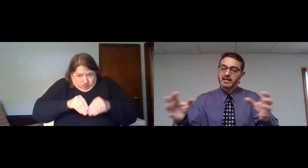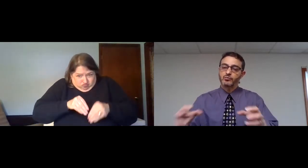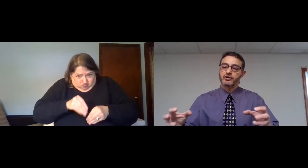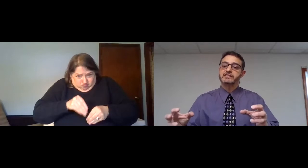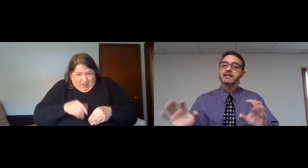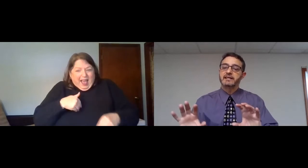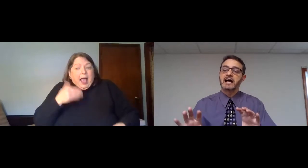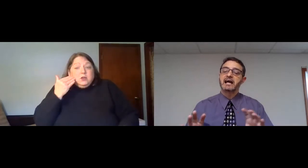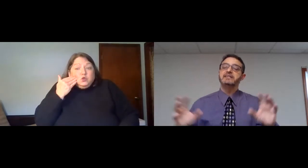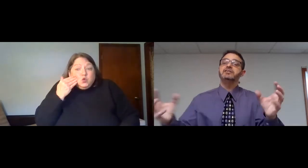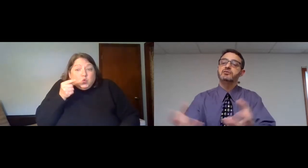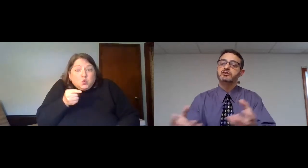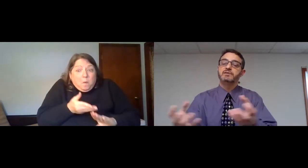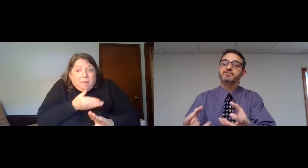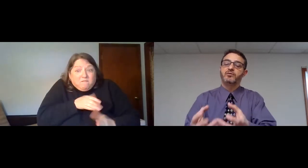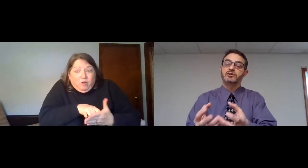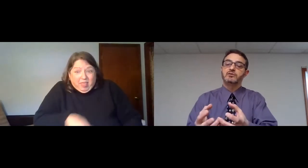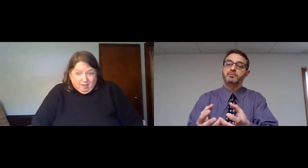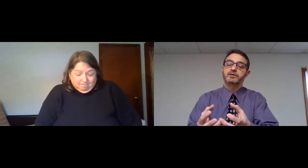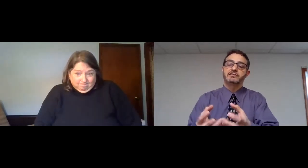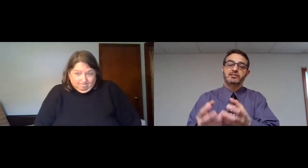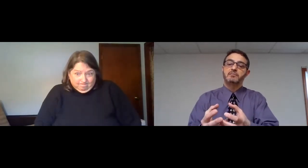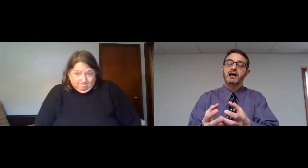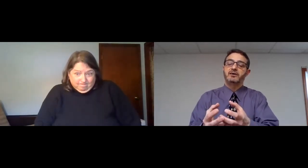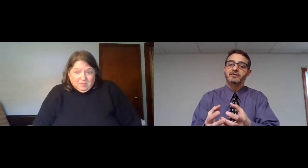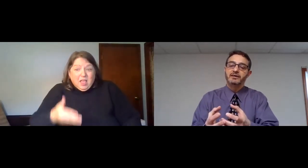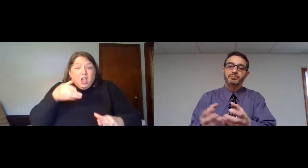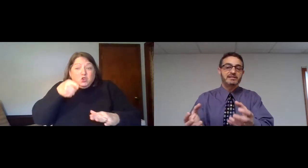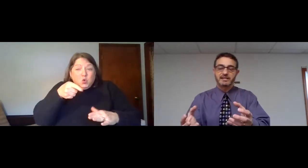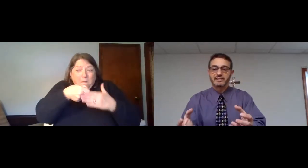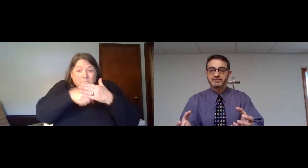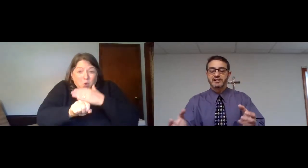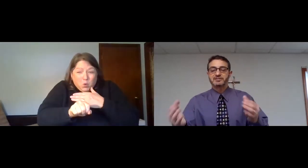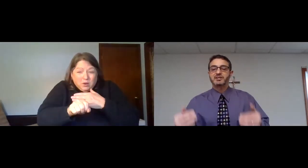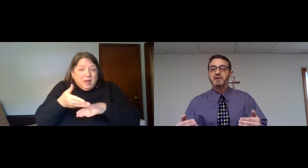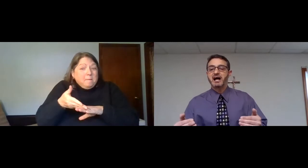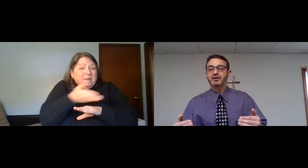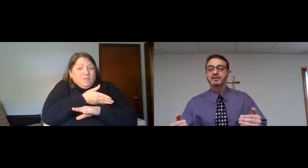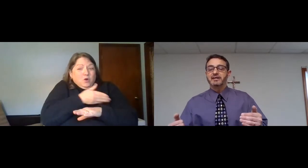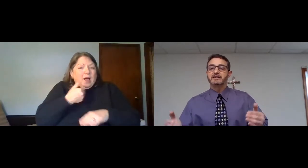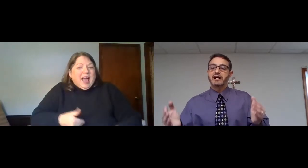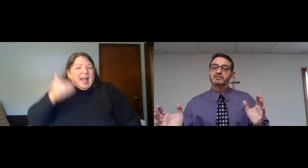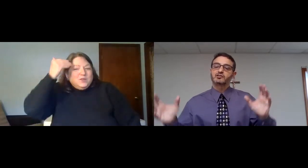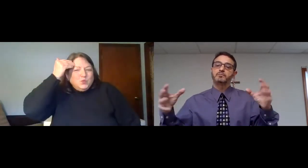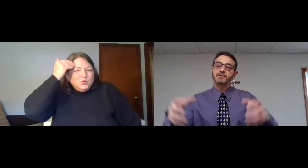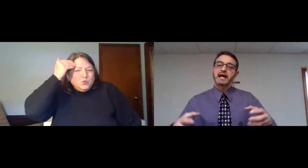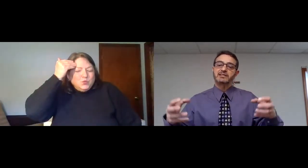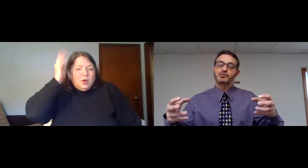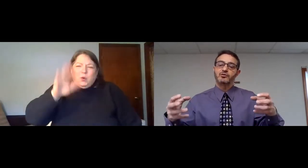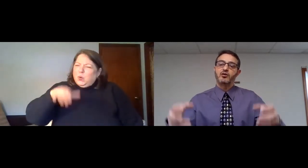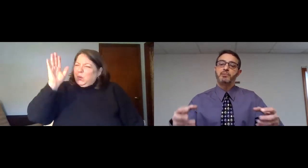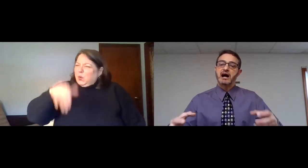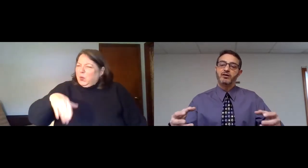you. There's that word yet again. I knew you before you were born. And somehow, please hear this, somehow in God's